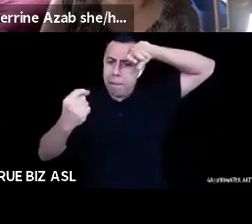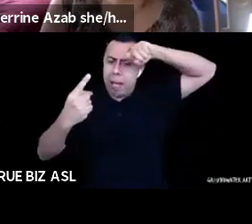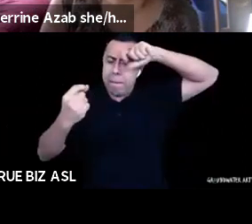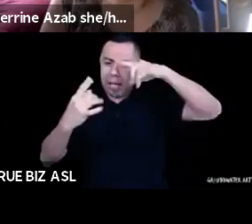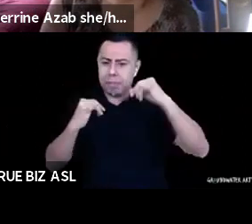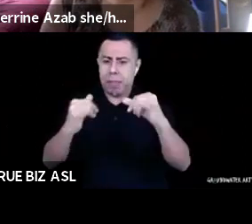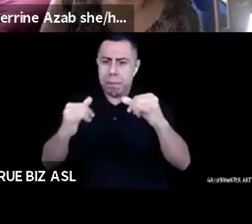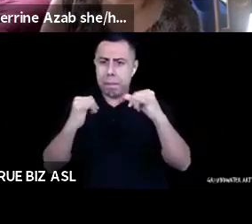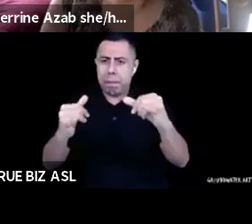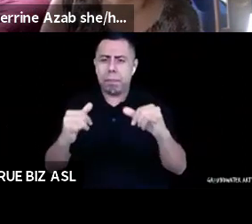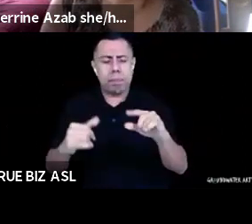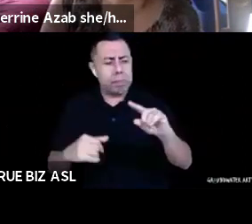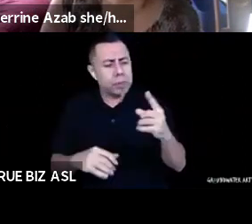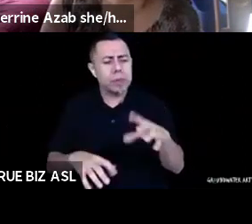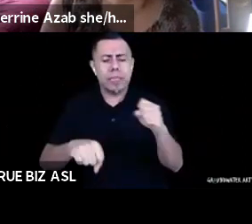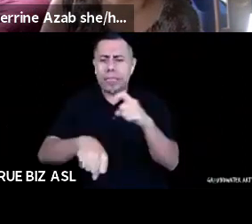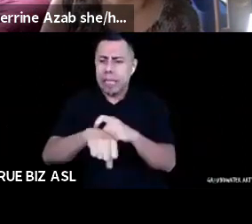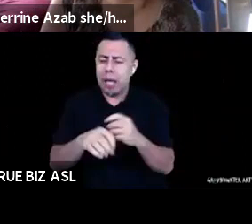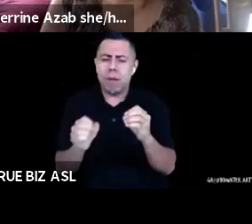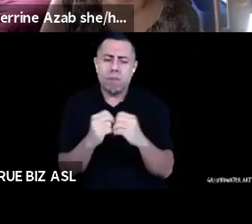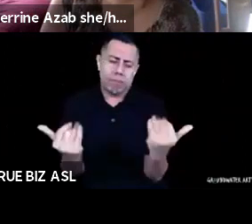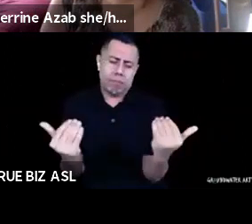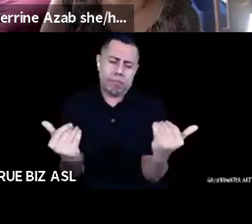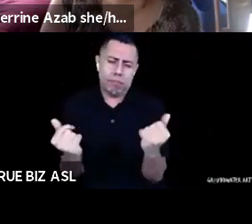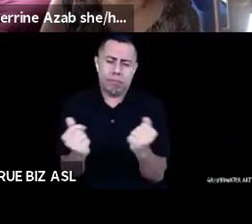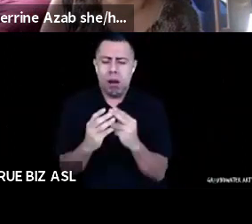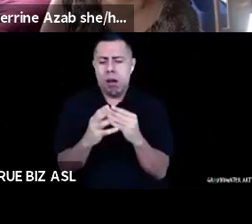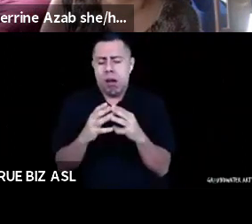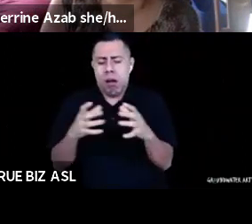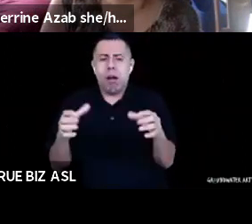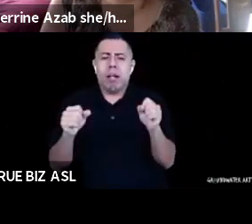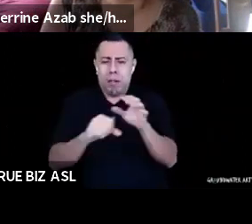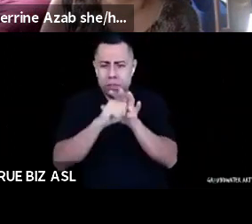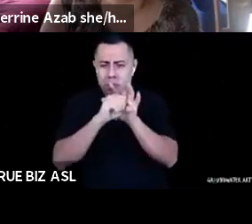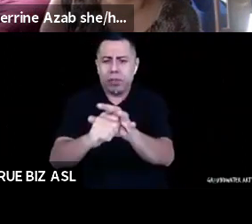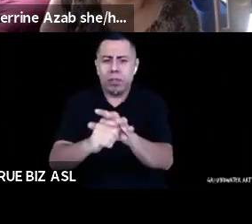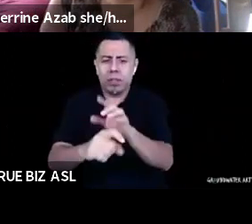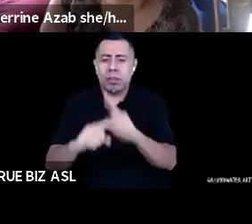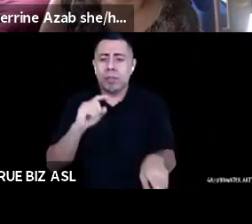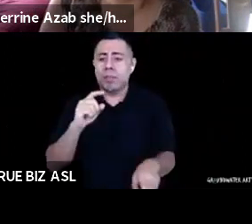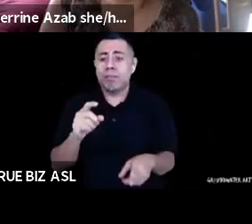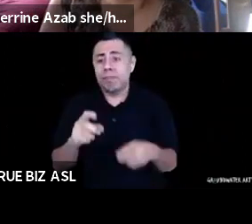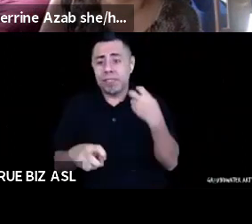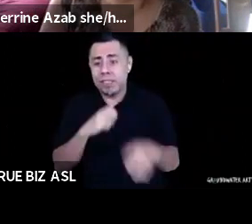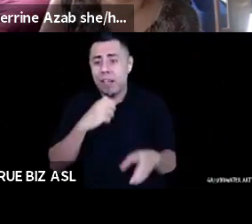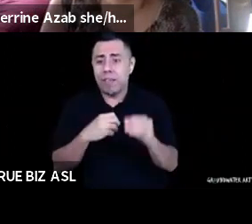that push, but it's, yeah, it's hard. And that fiction, friction is real. Yeah.